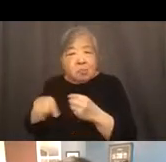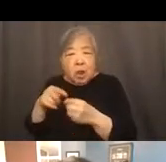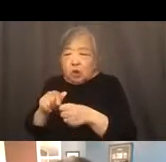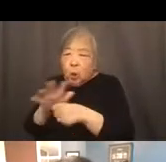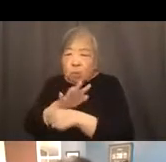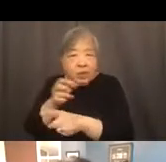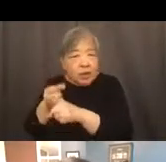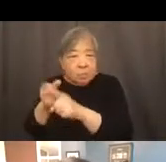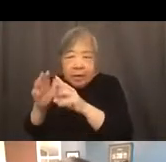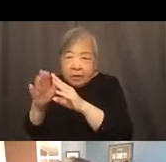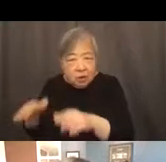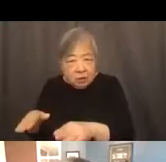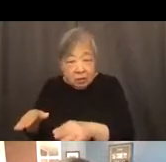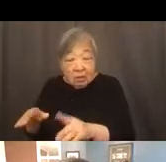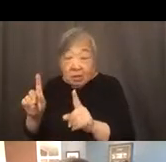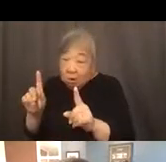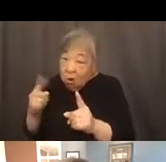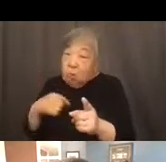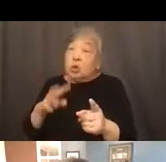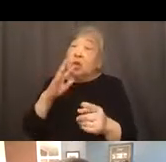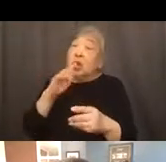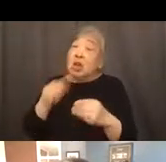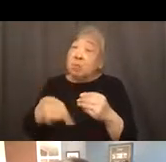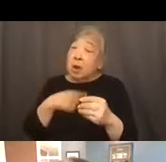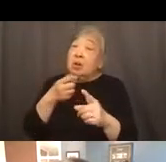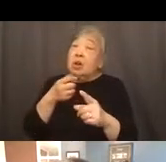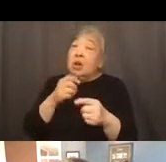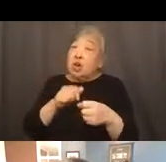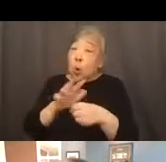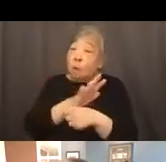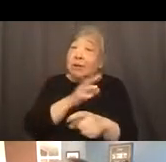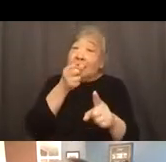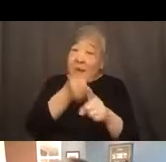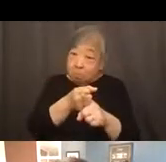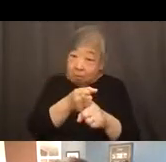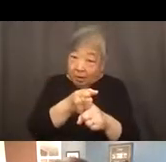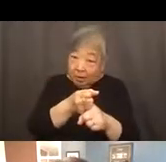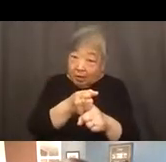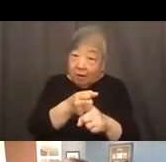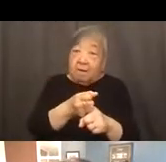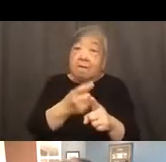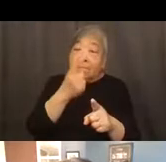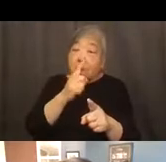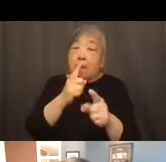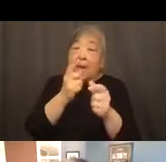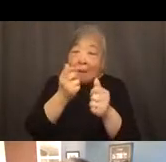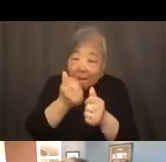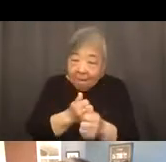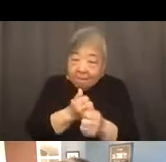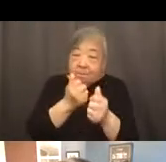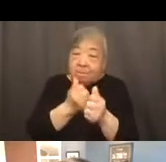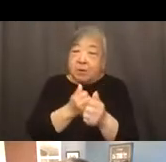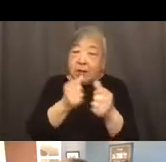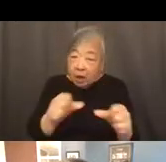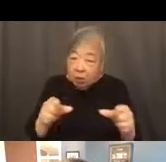housing, but we're really talking about the impacts of COVID and the implications of COVID for every, literally every